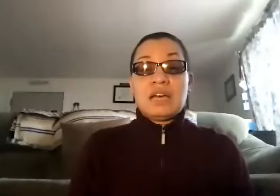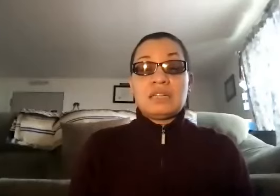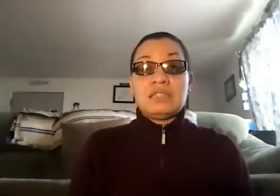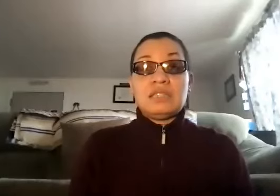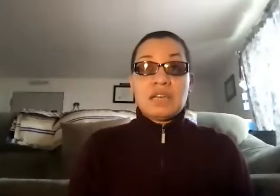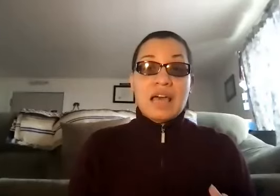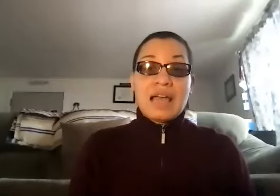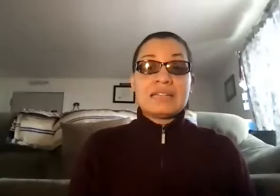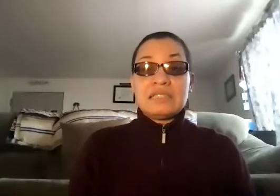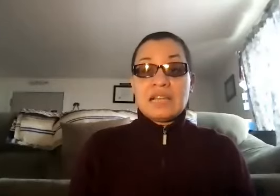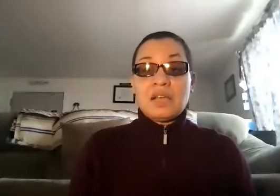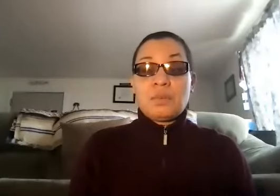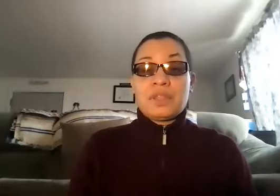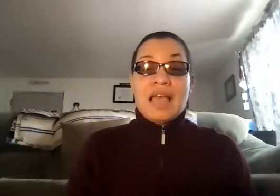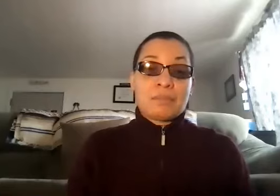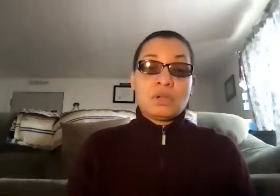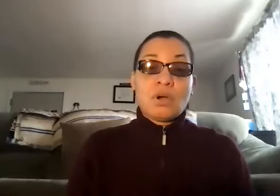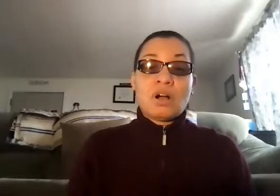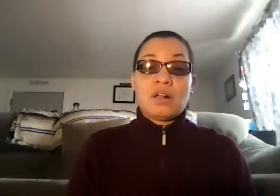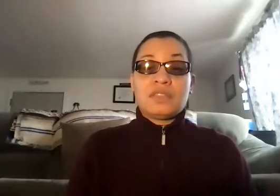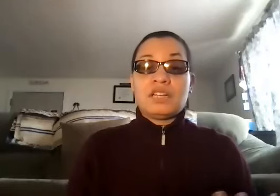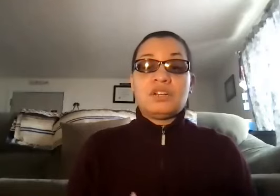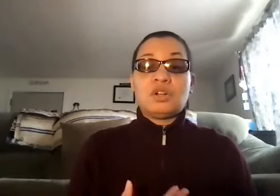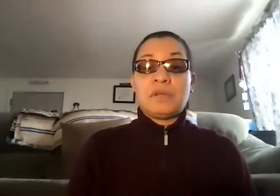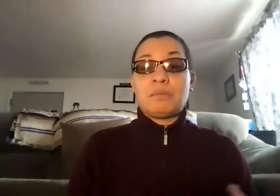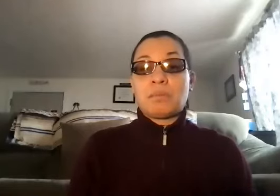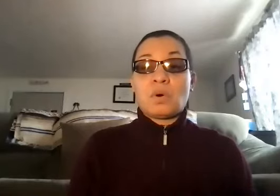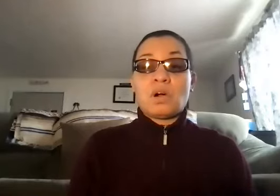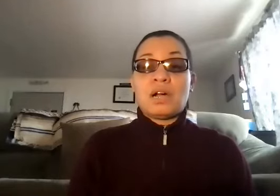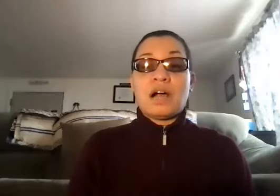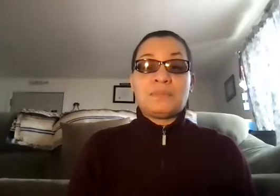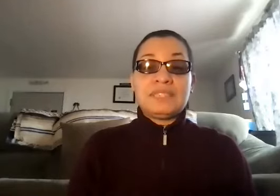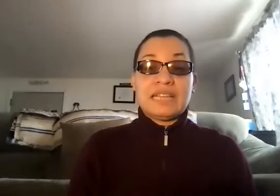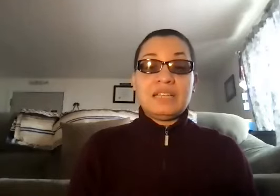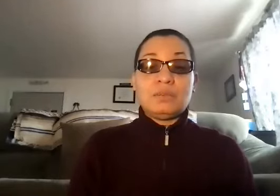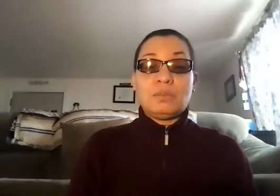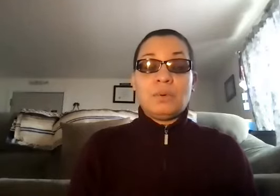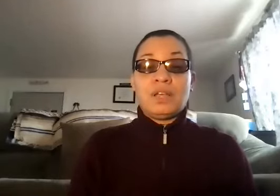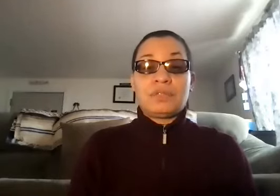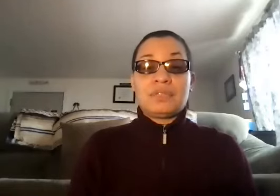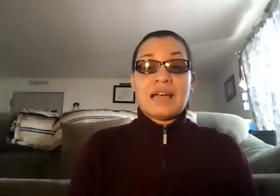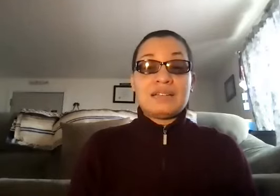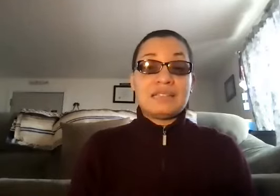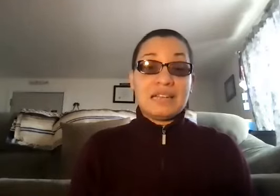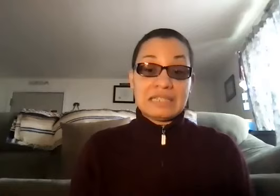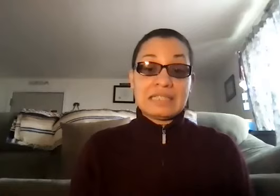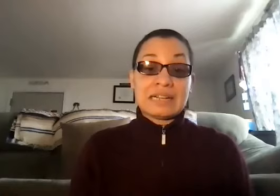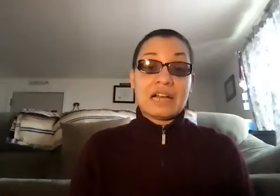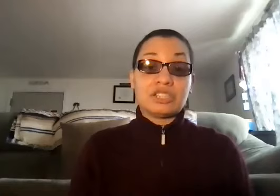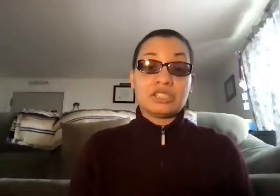I got to say, with caption call, they're a little bit more up to date with the latest technology